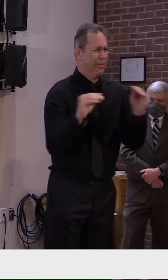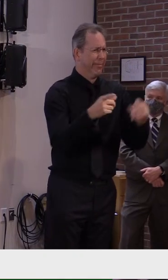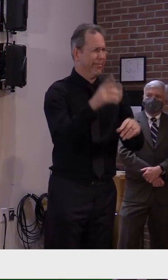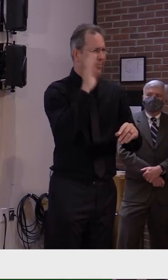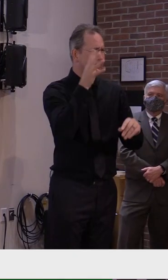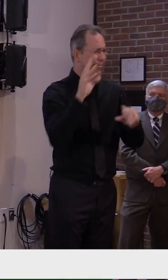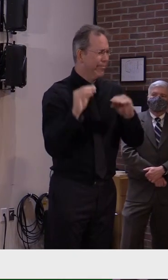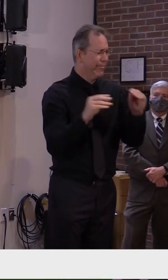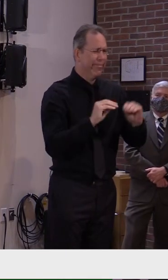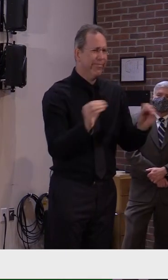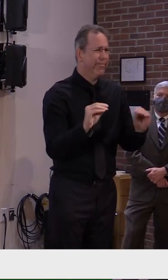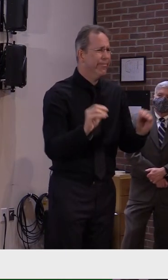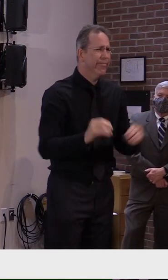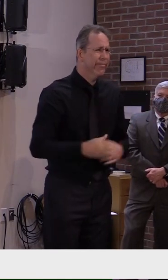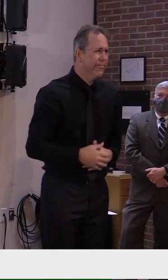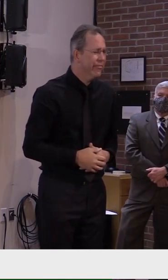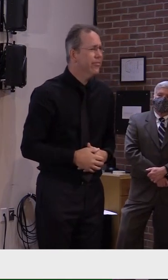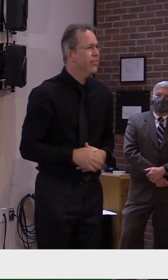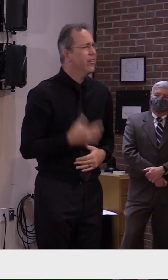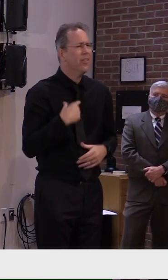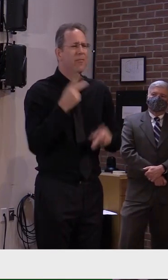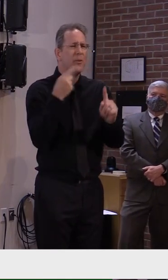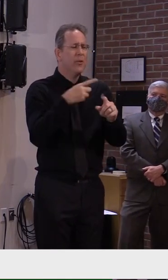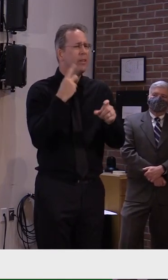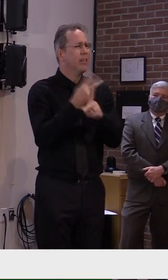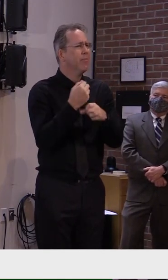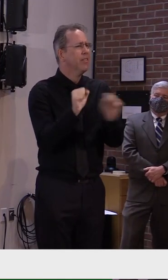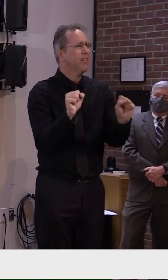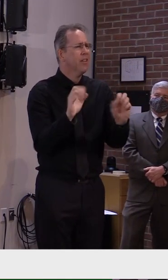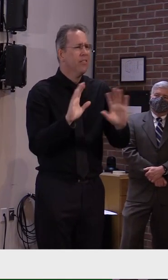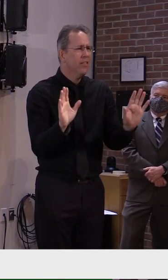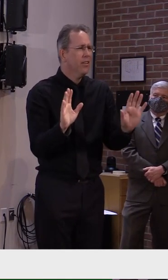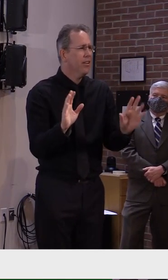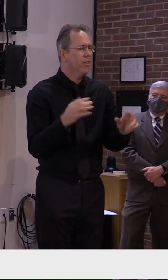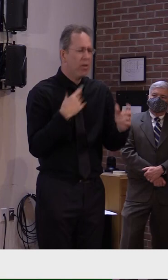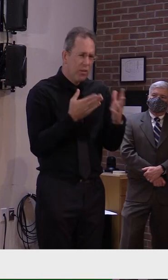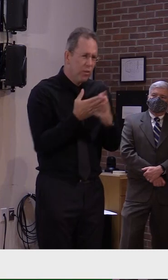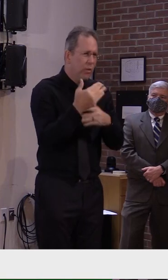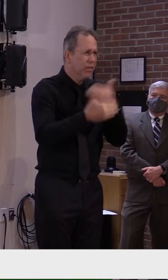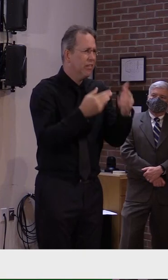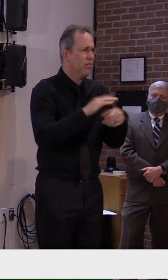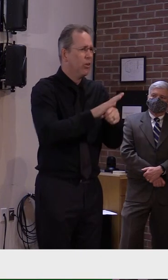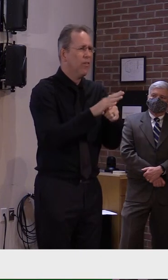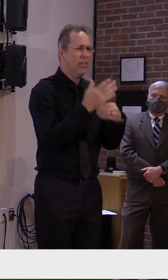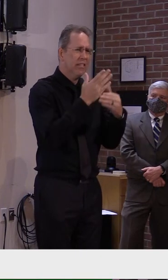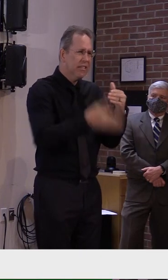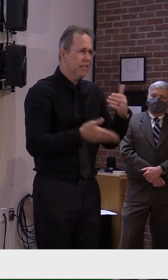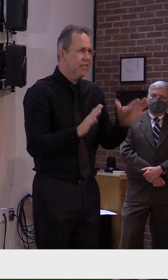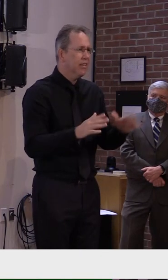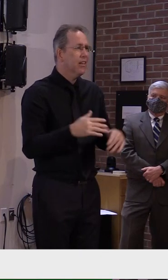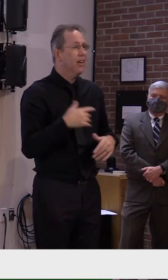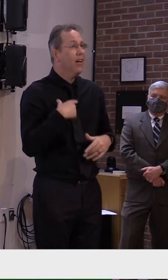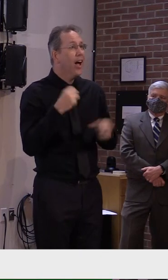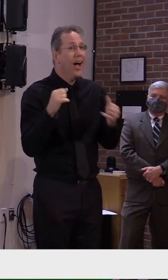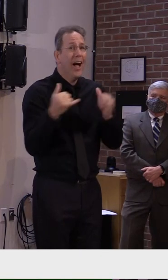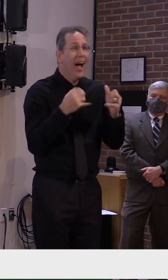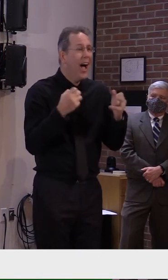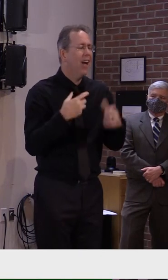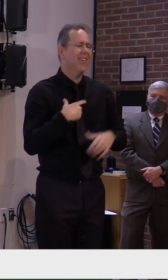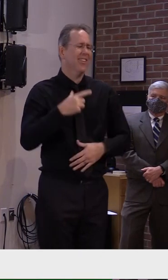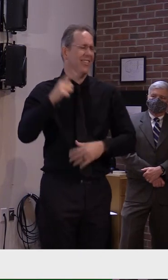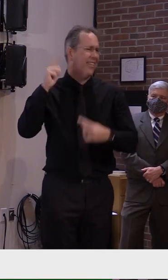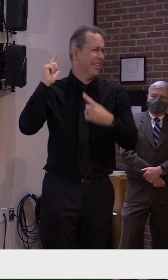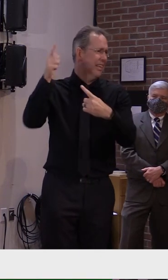Vermonters safe, getting through this. I look forward to the day when we can have a celebration to end